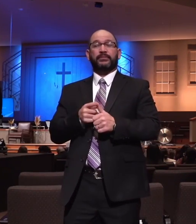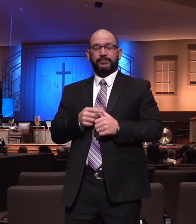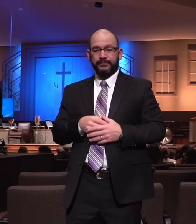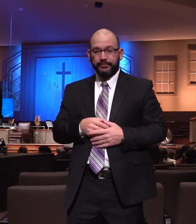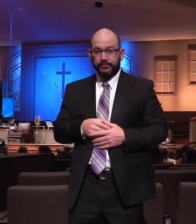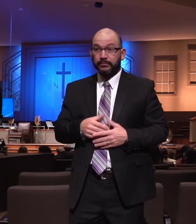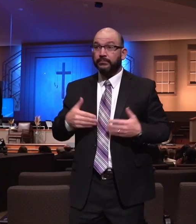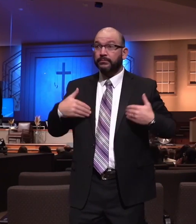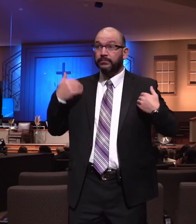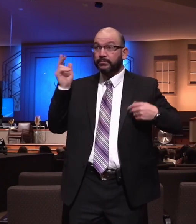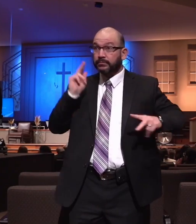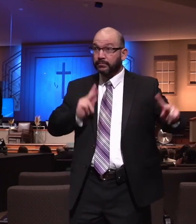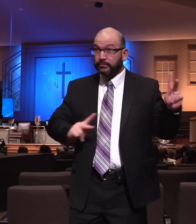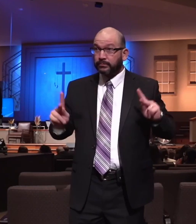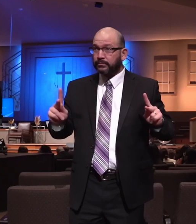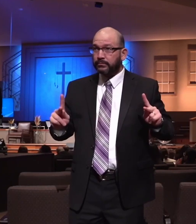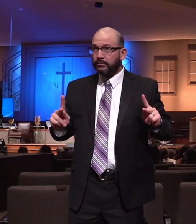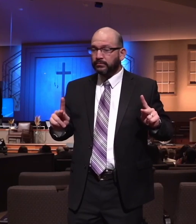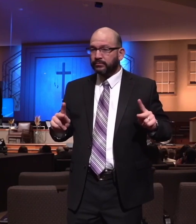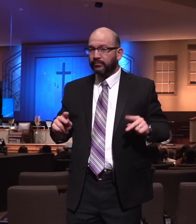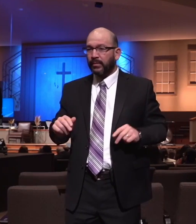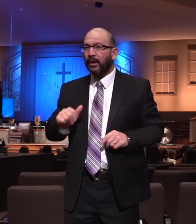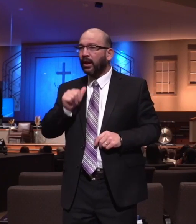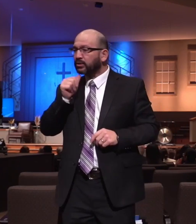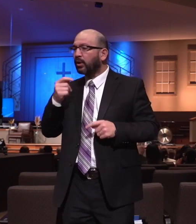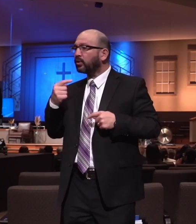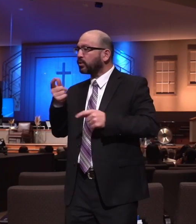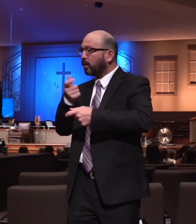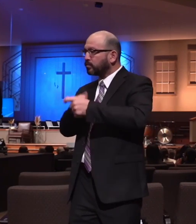people, do not try to replace your parents.